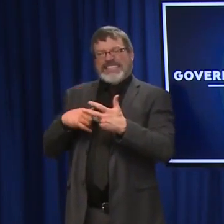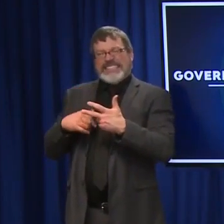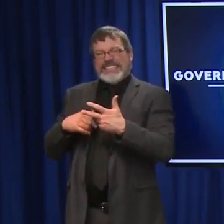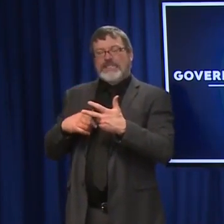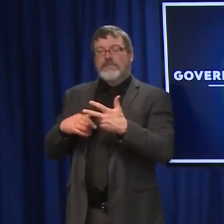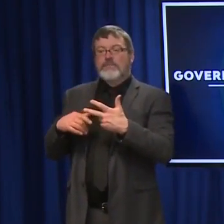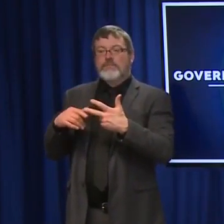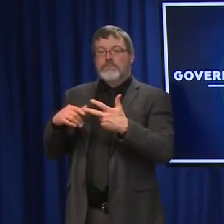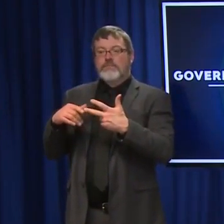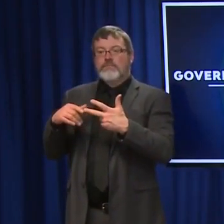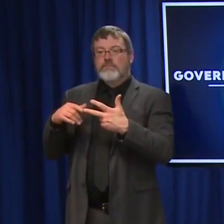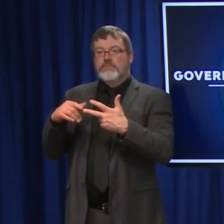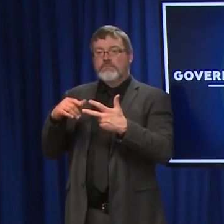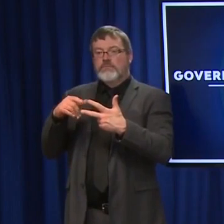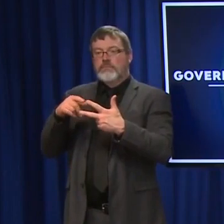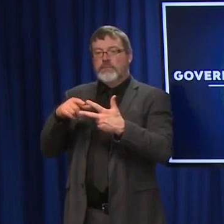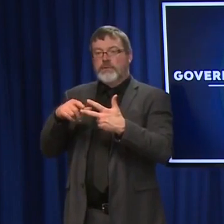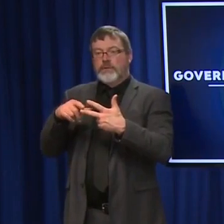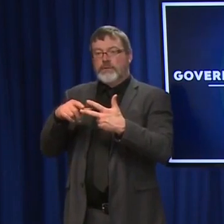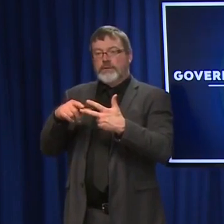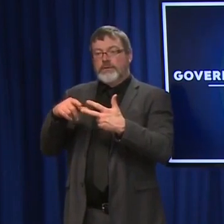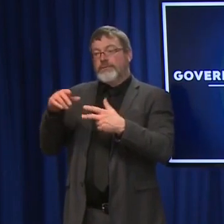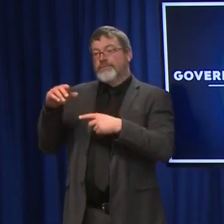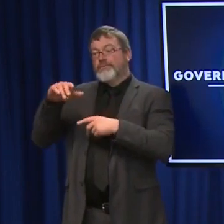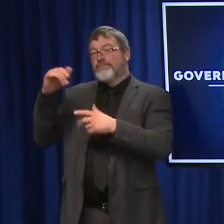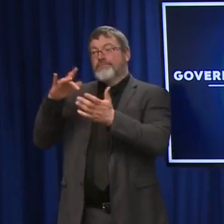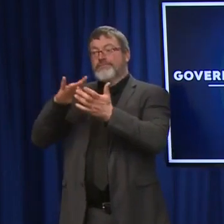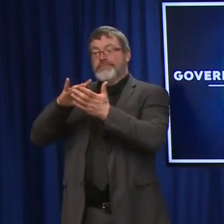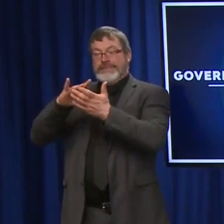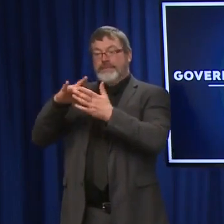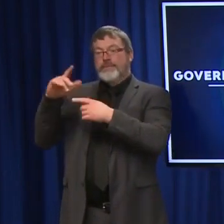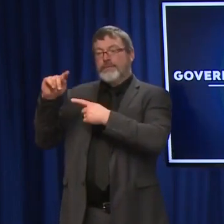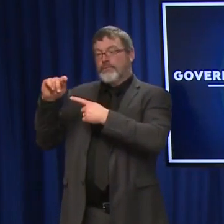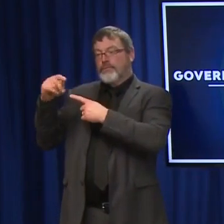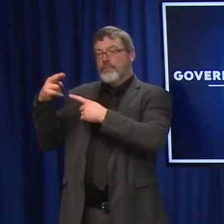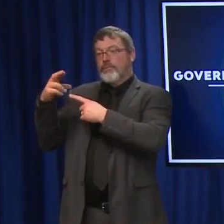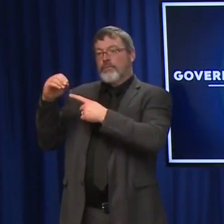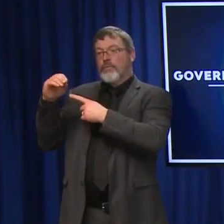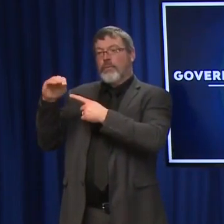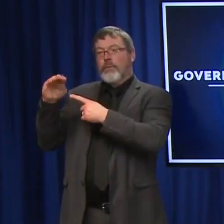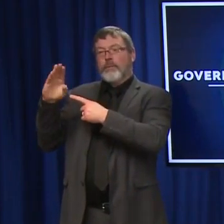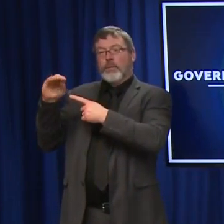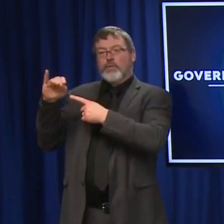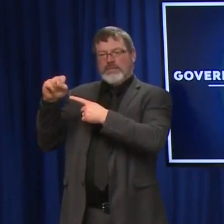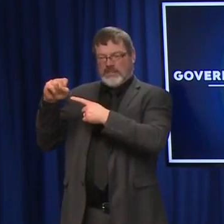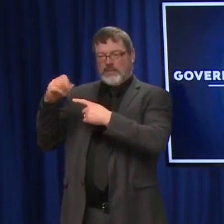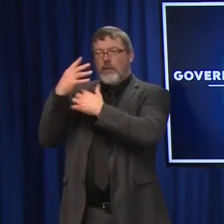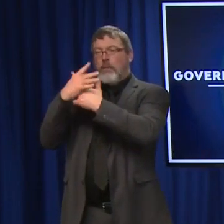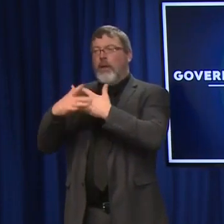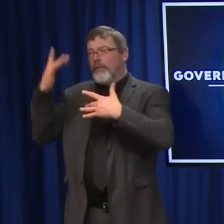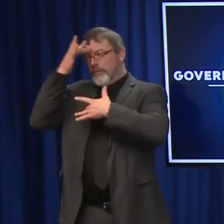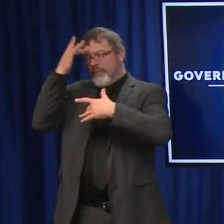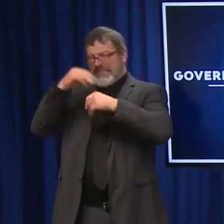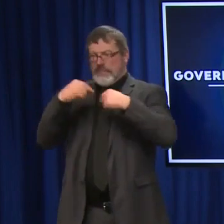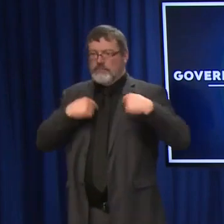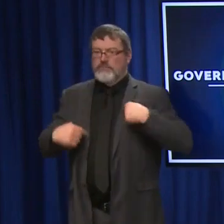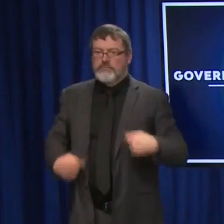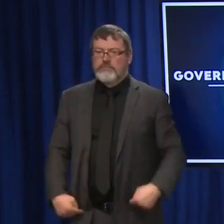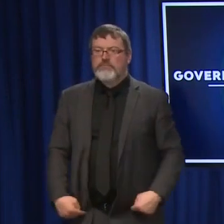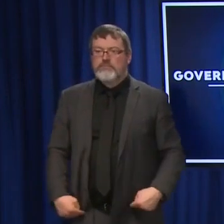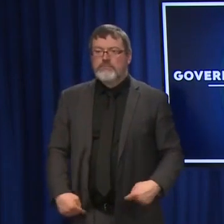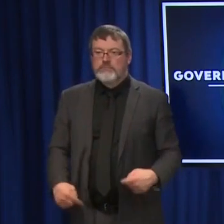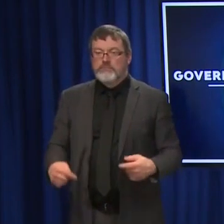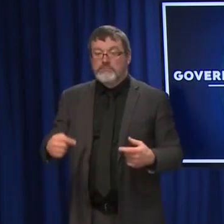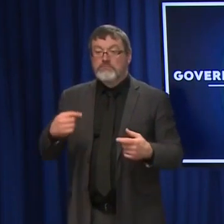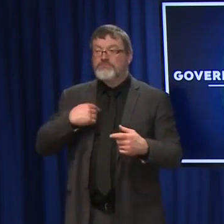thrombocytopenia syndrome, or TTS, that was identified very early on this past spring after rollout of the Janssen